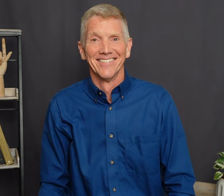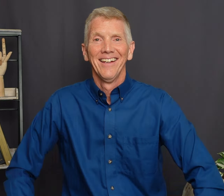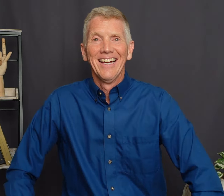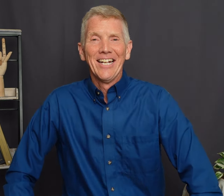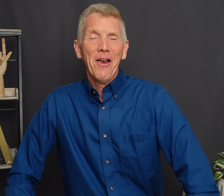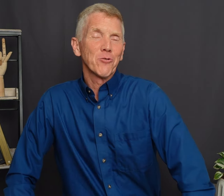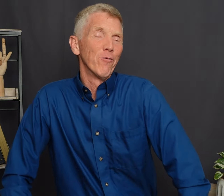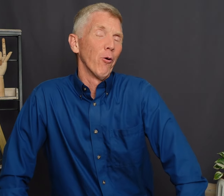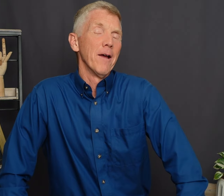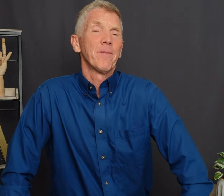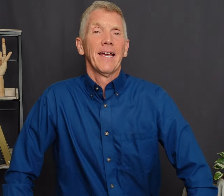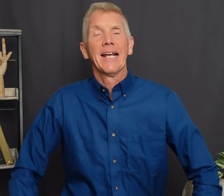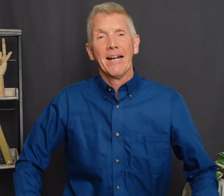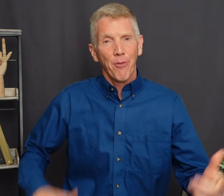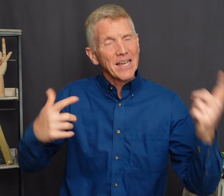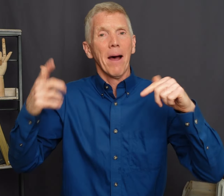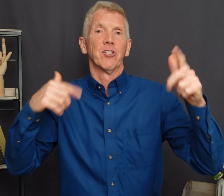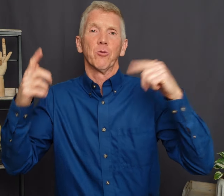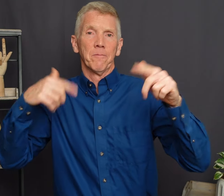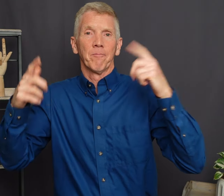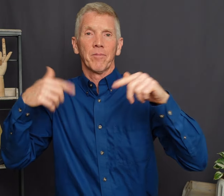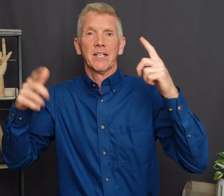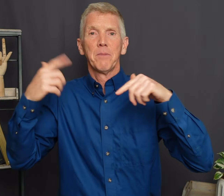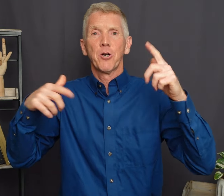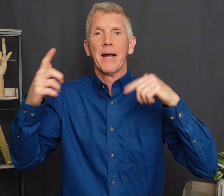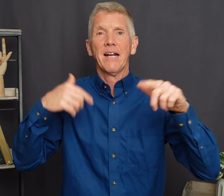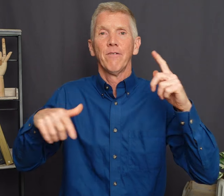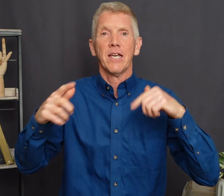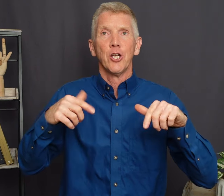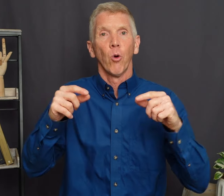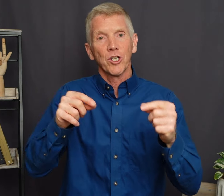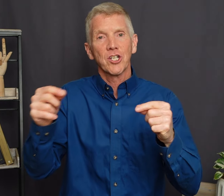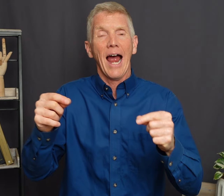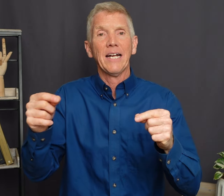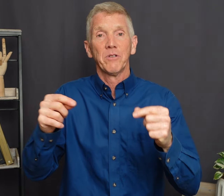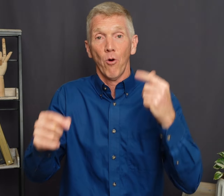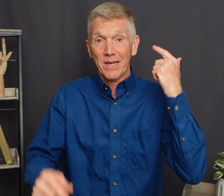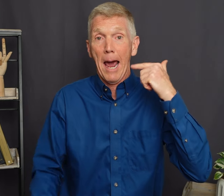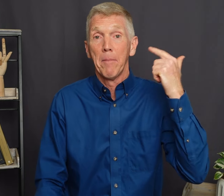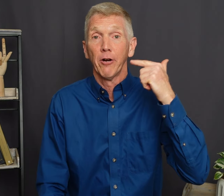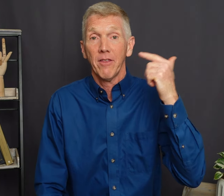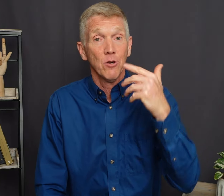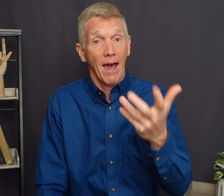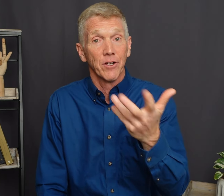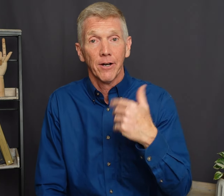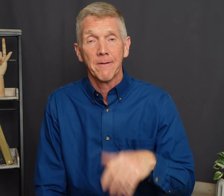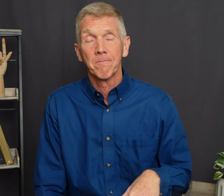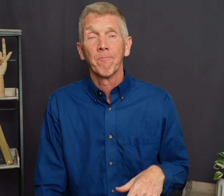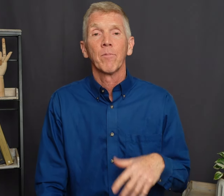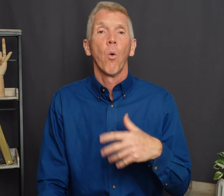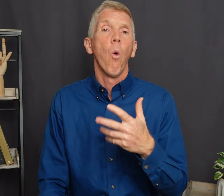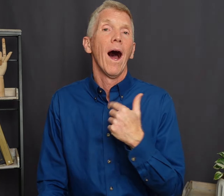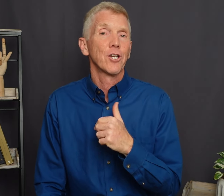Now here's one for you And again Think about this one Let's be creative In your signing With the vocabulary That you have in your head Watch